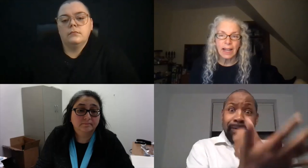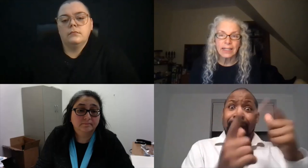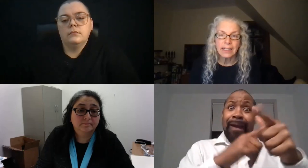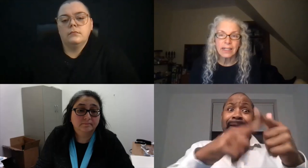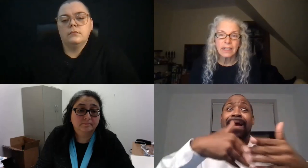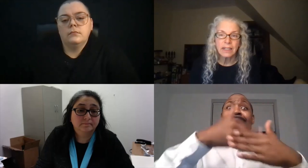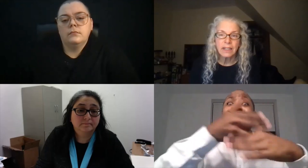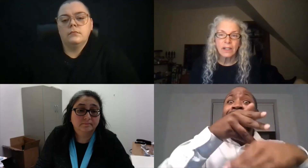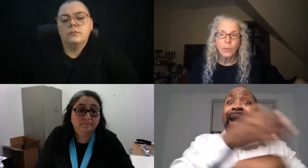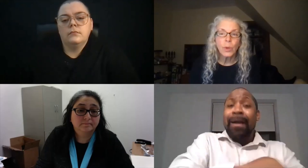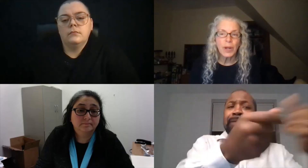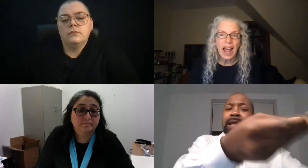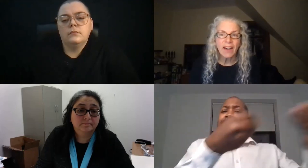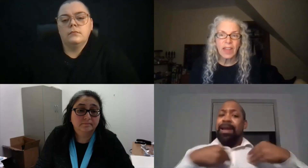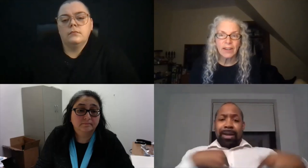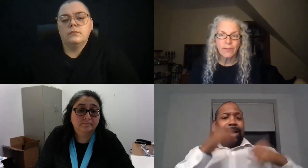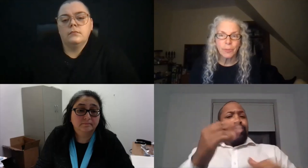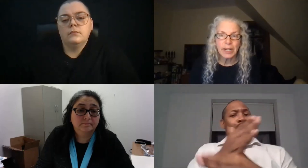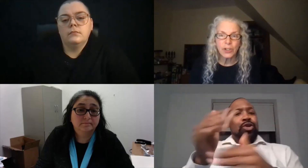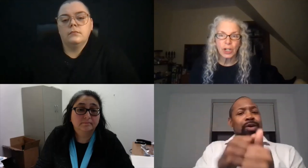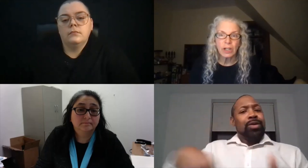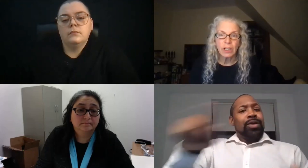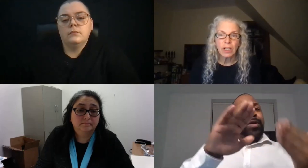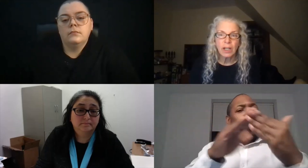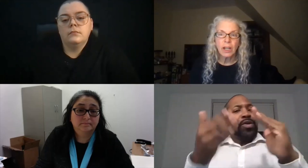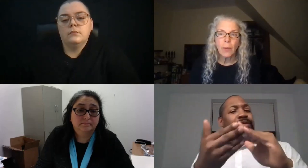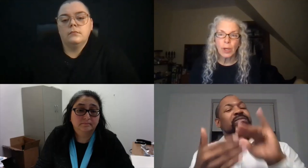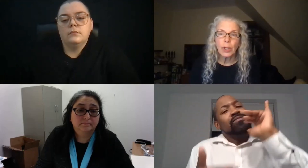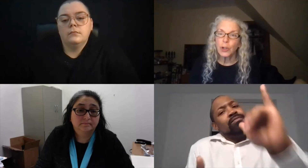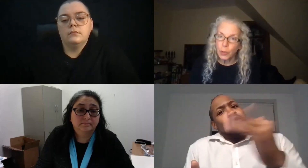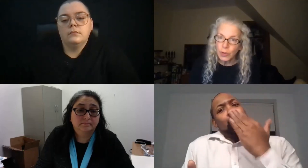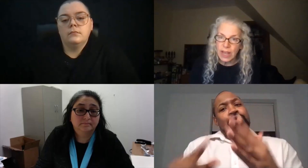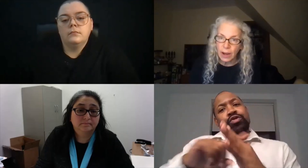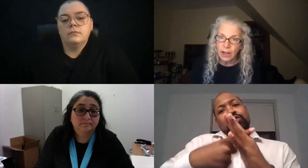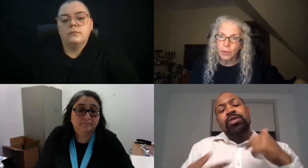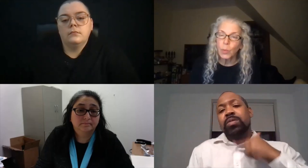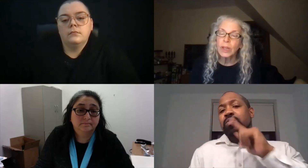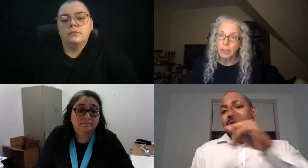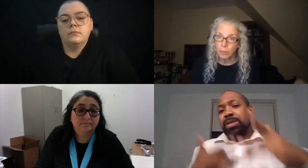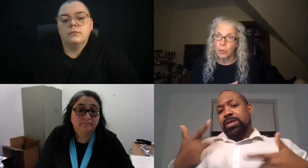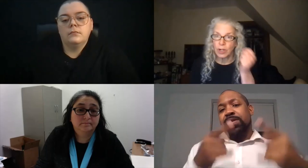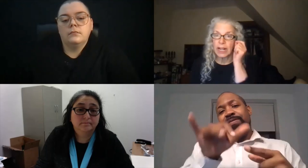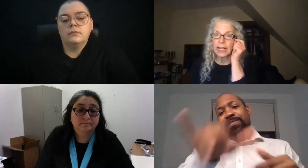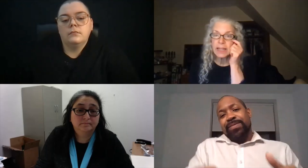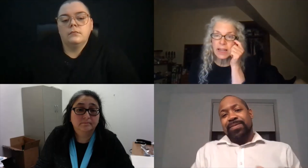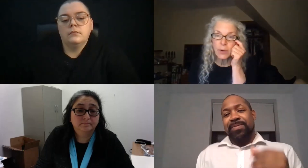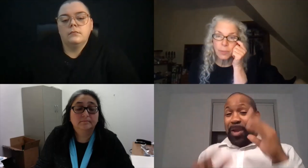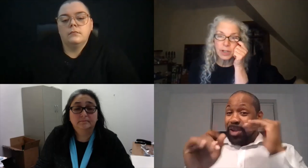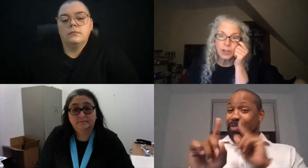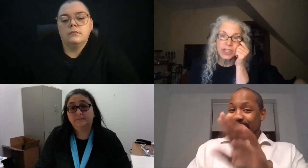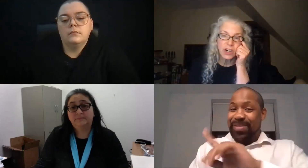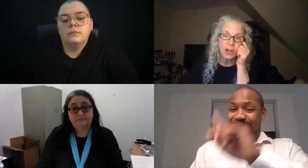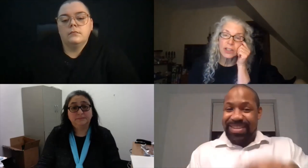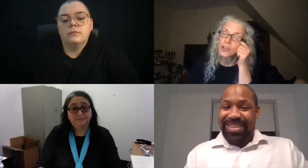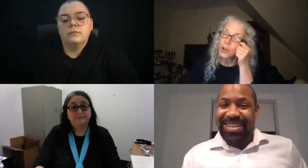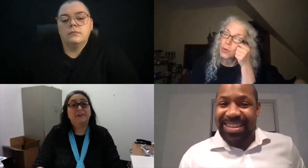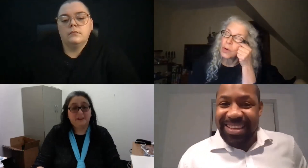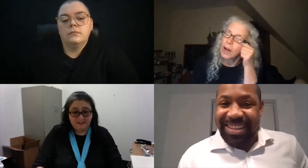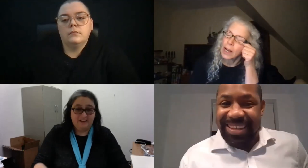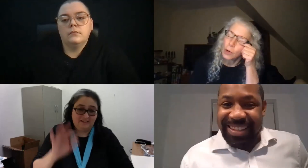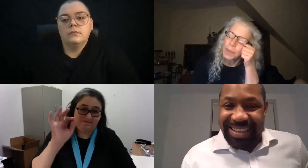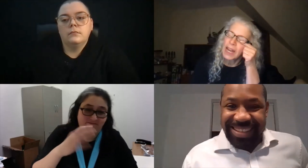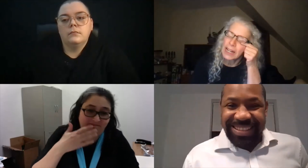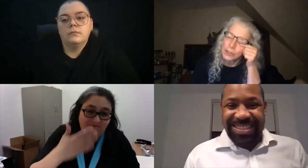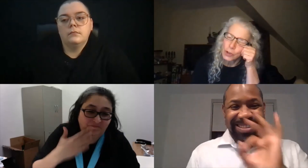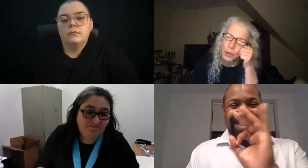analyzed, we would have that information and we could use that with the community. I think that would be a good start. So